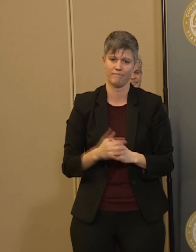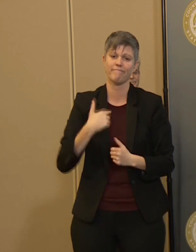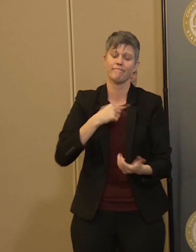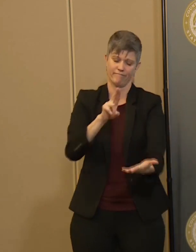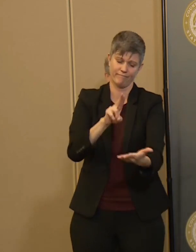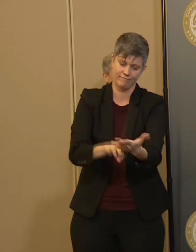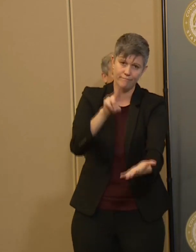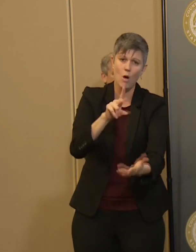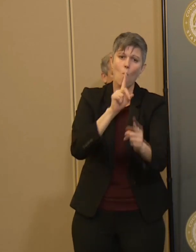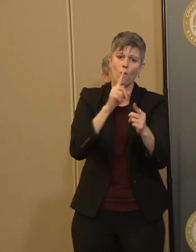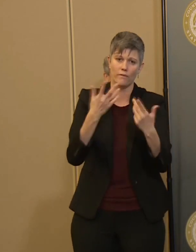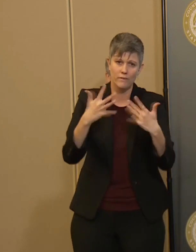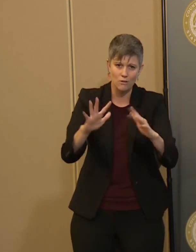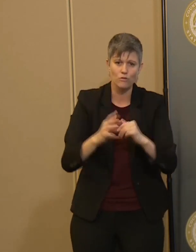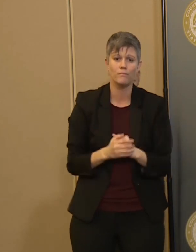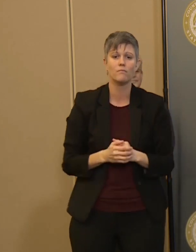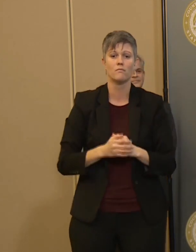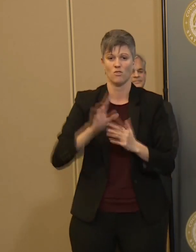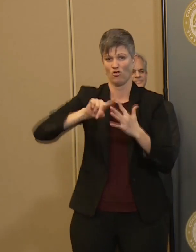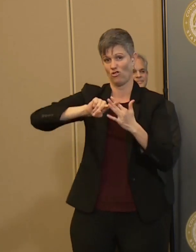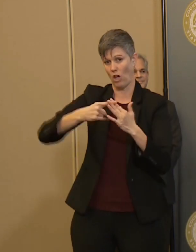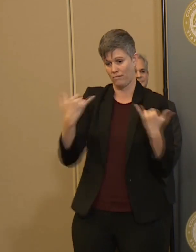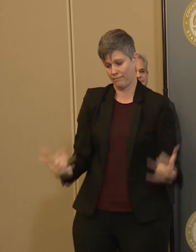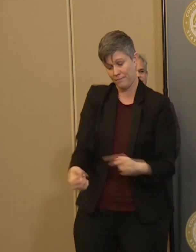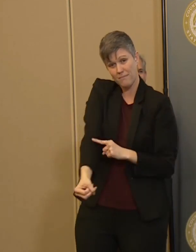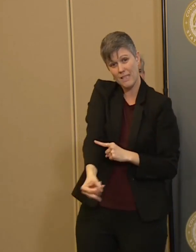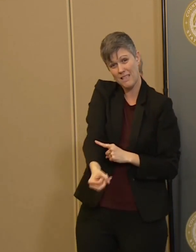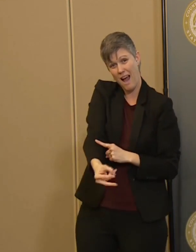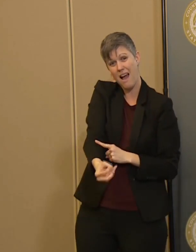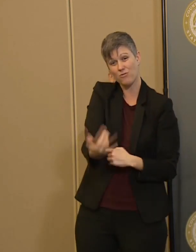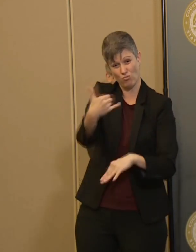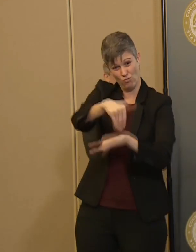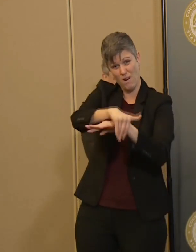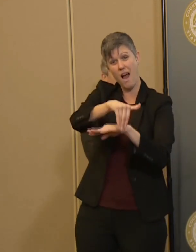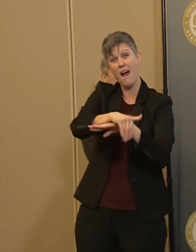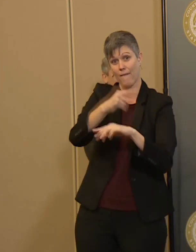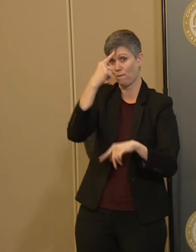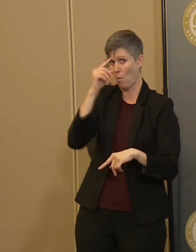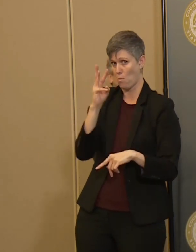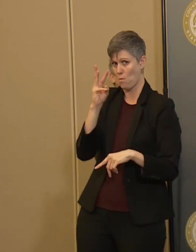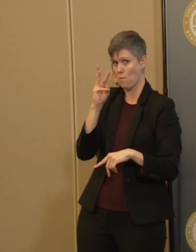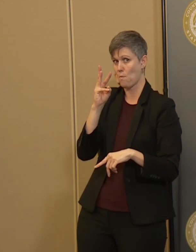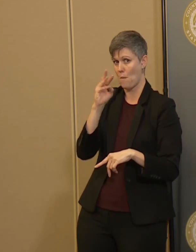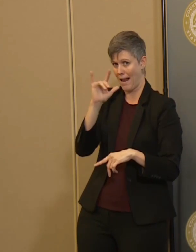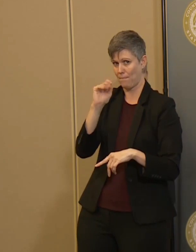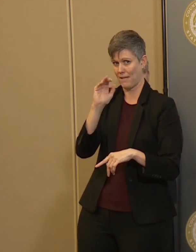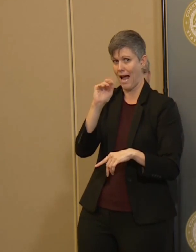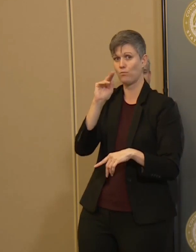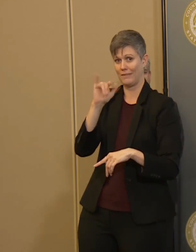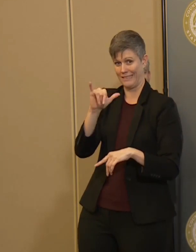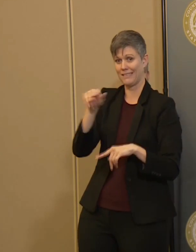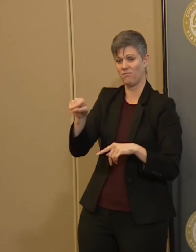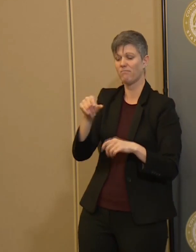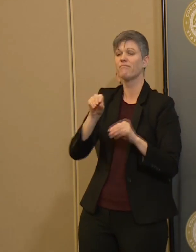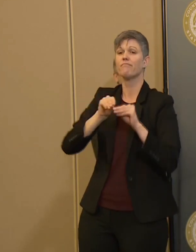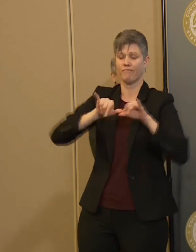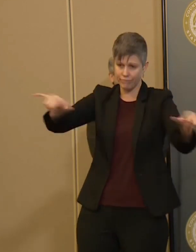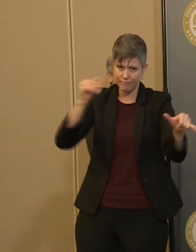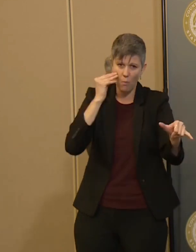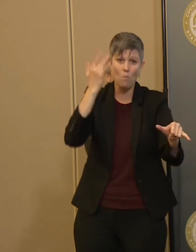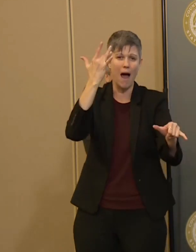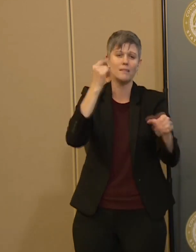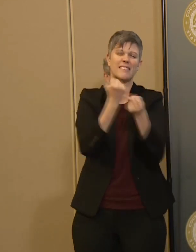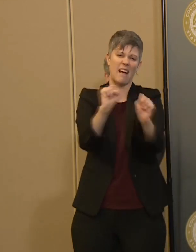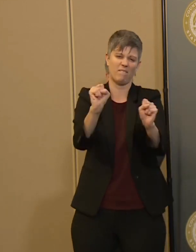effective at midnight tonight for Williamson County to stay home and stay safe during the